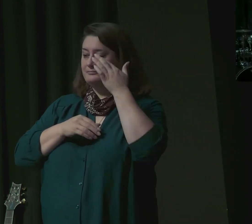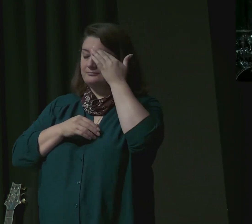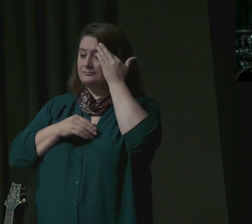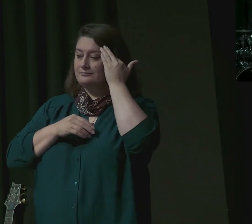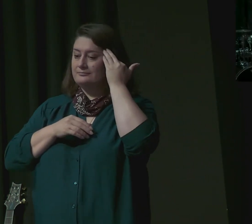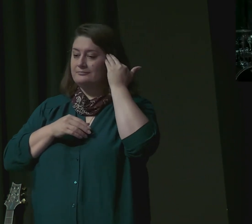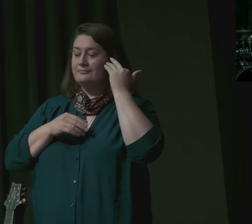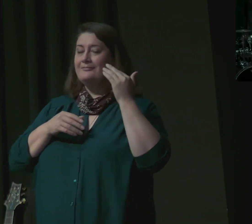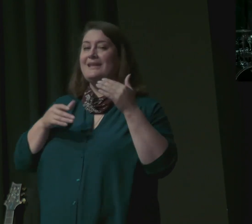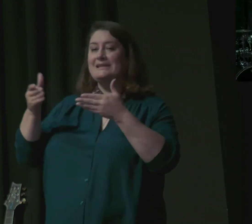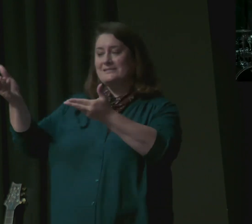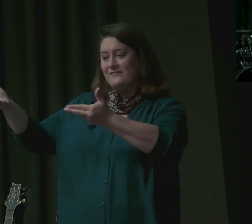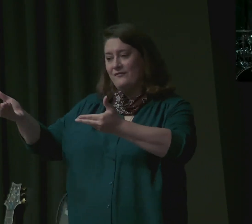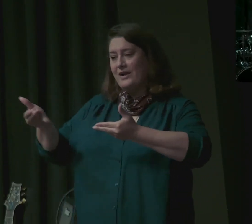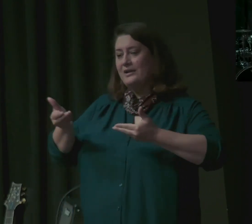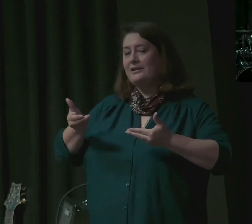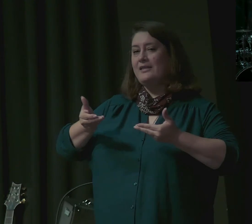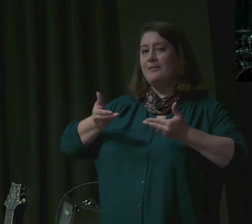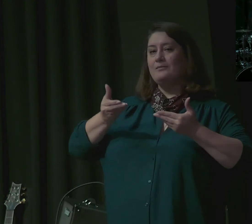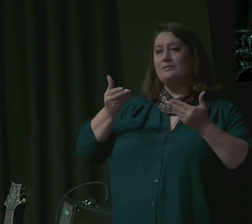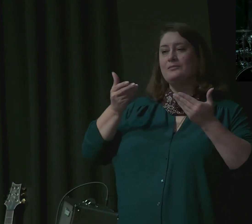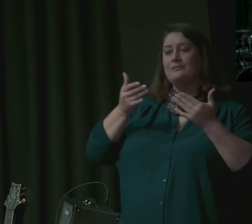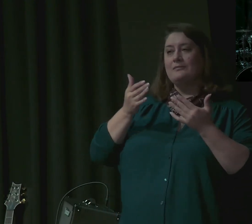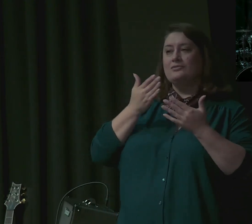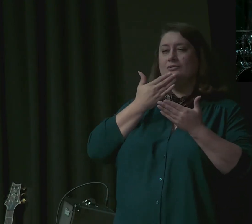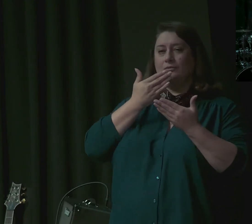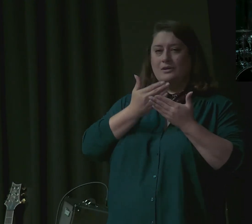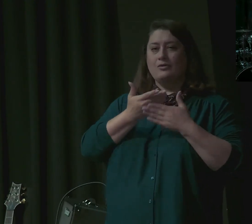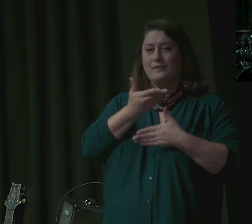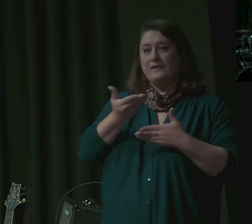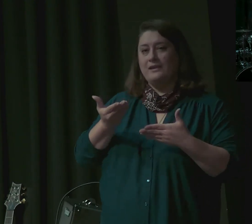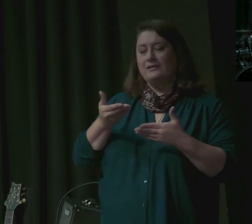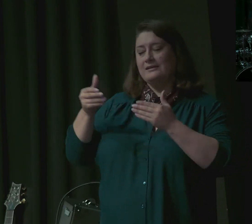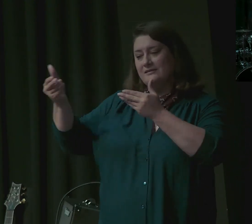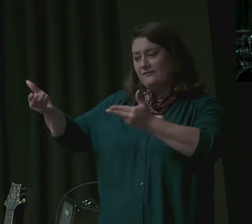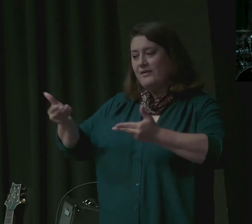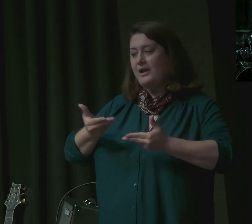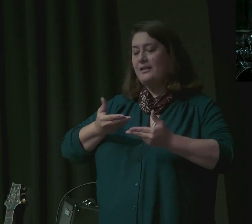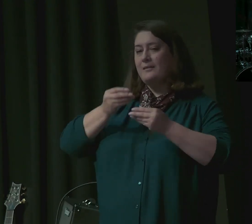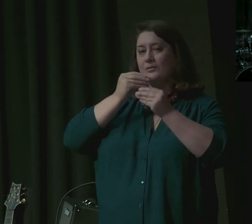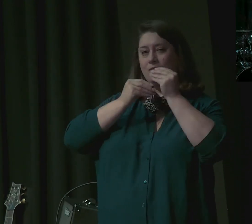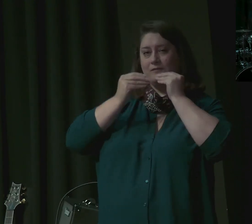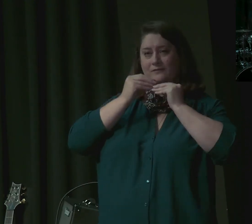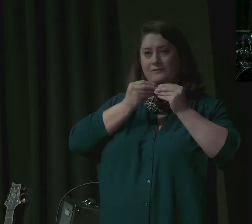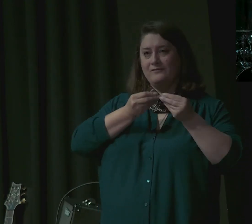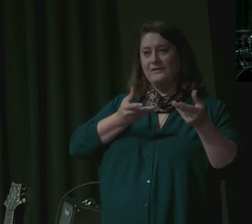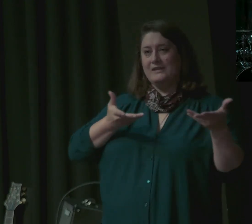The only slaughter today would be beef for the table.